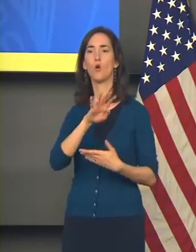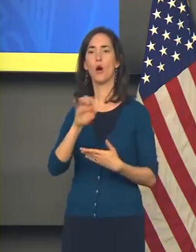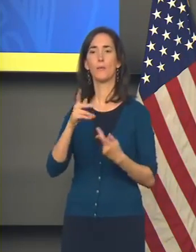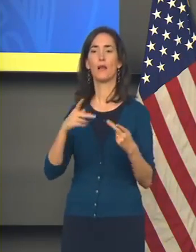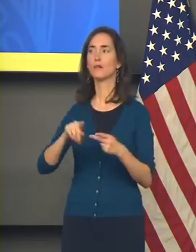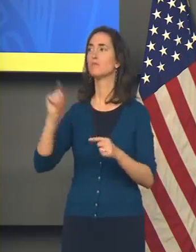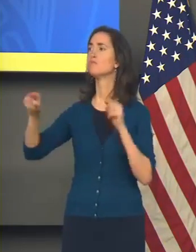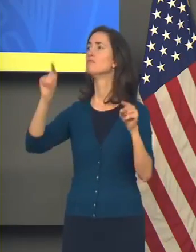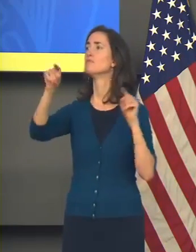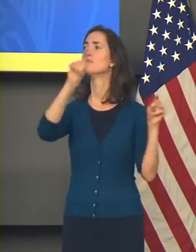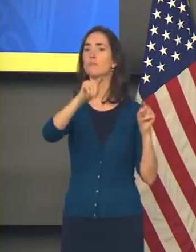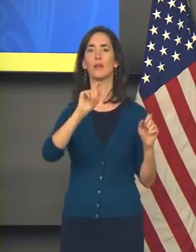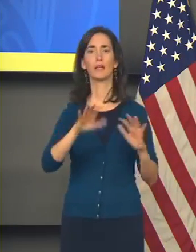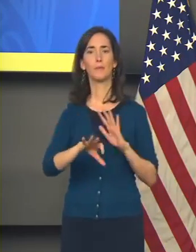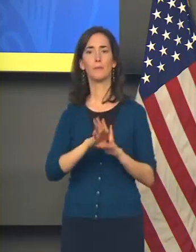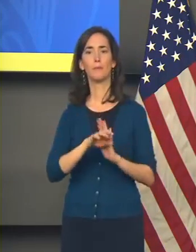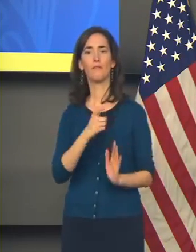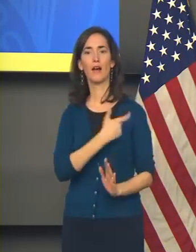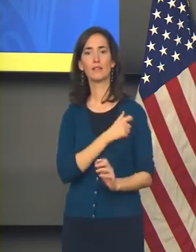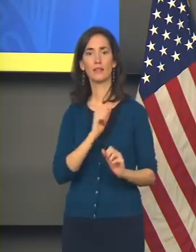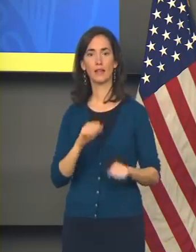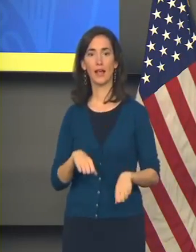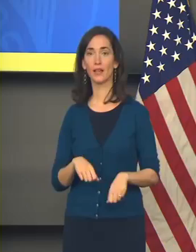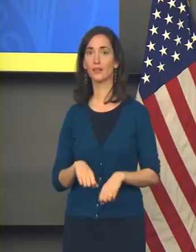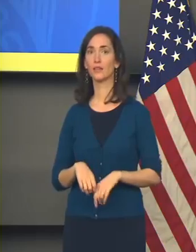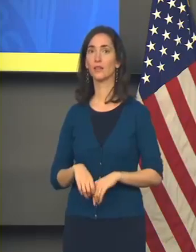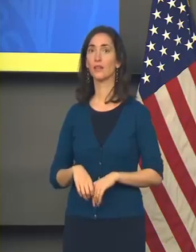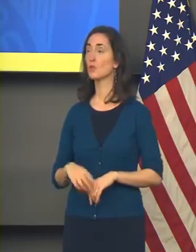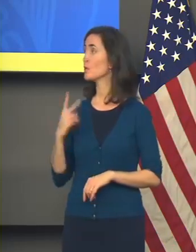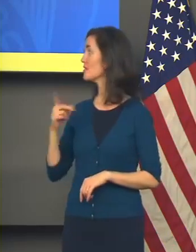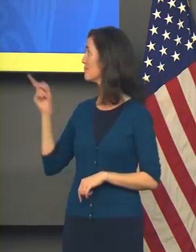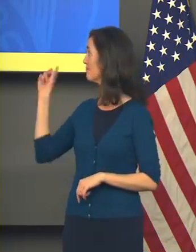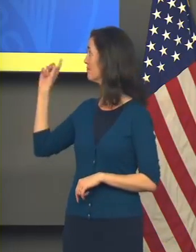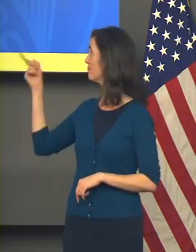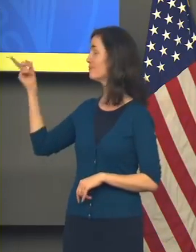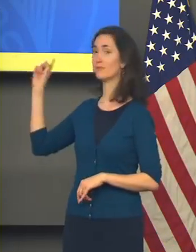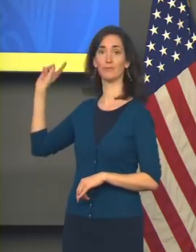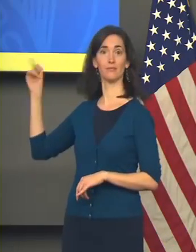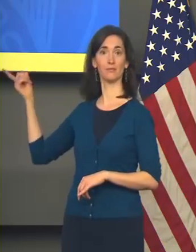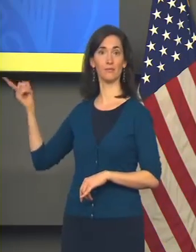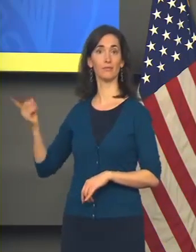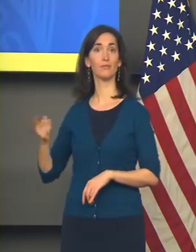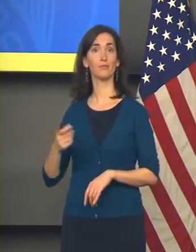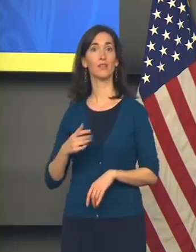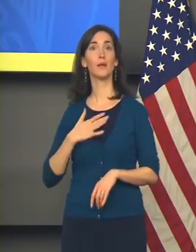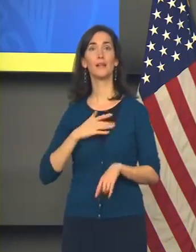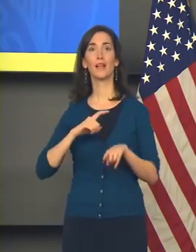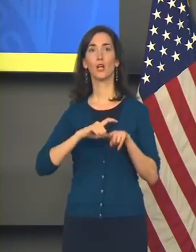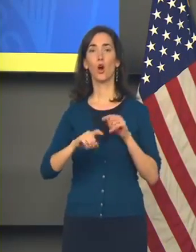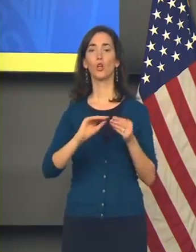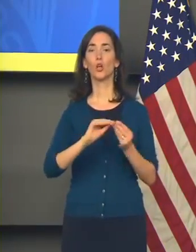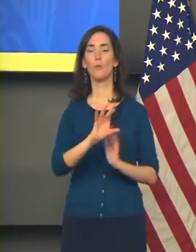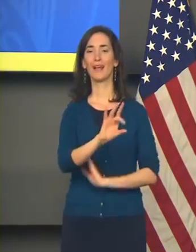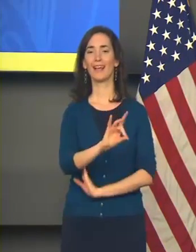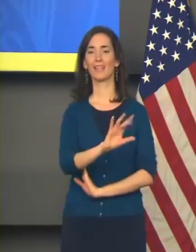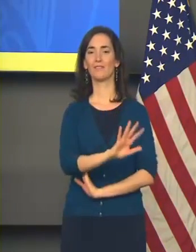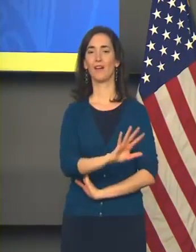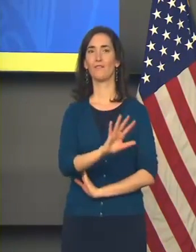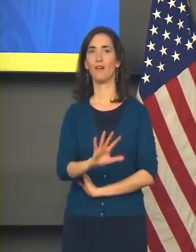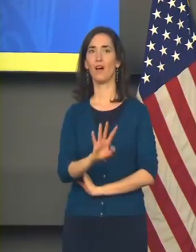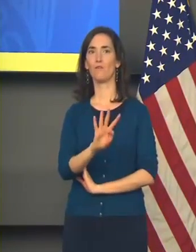vaccinated. You see the information on the screen. Please call 1-855